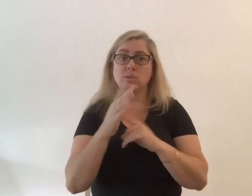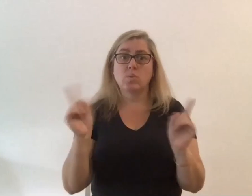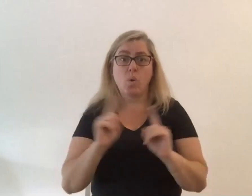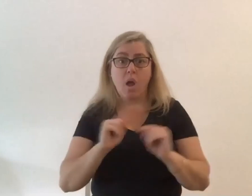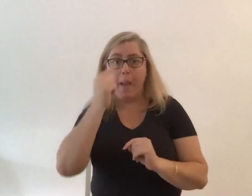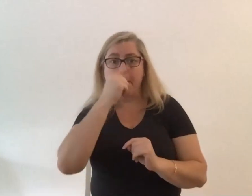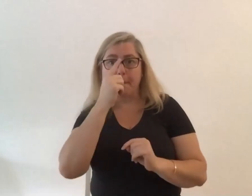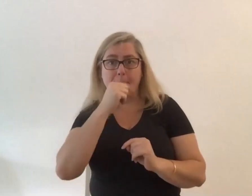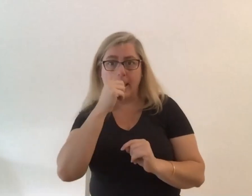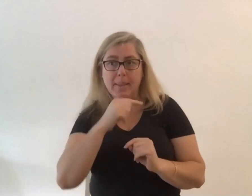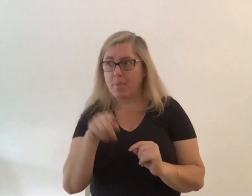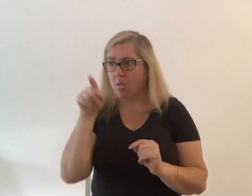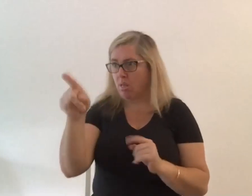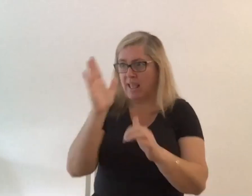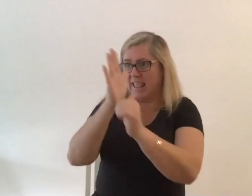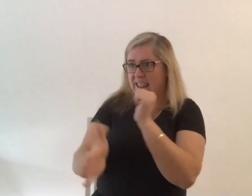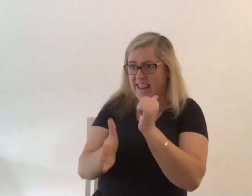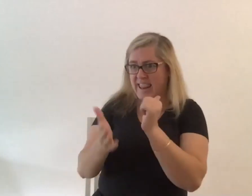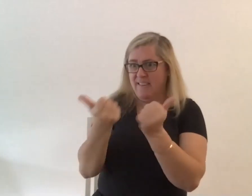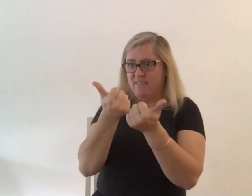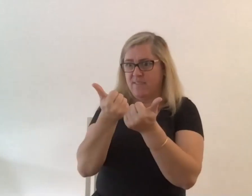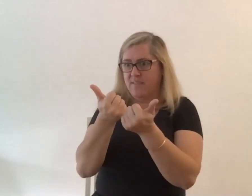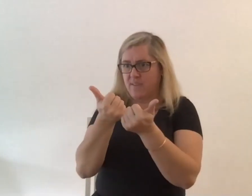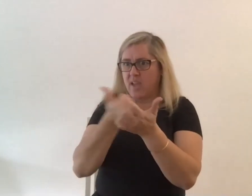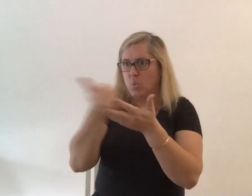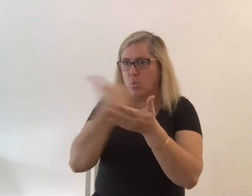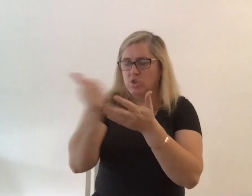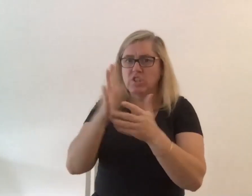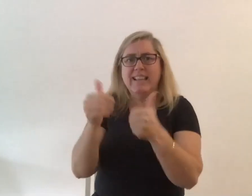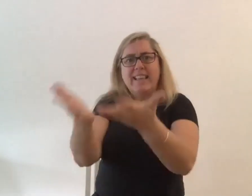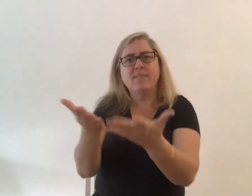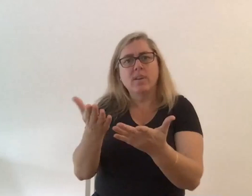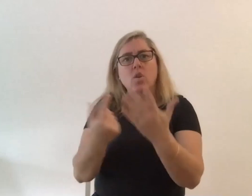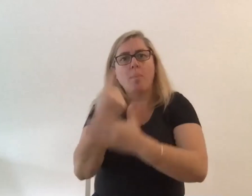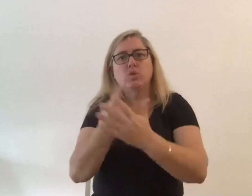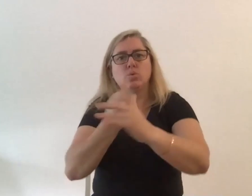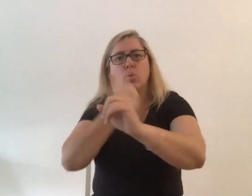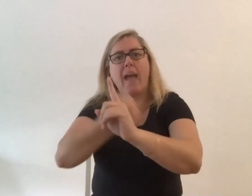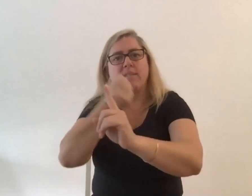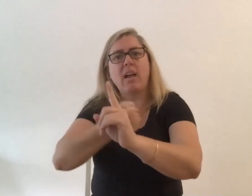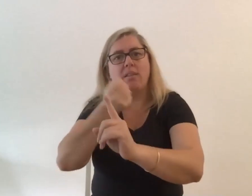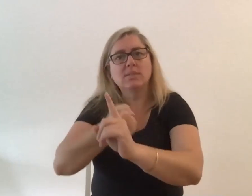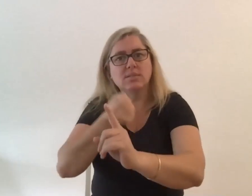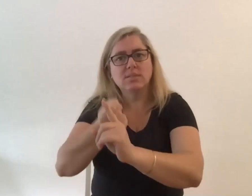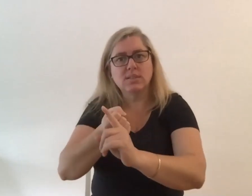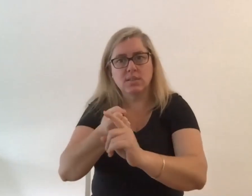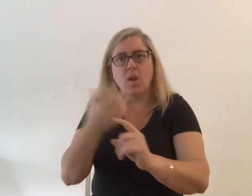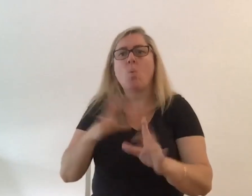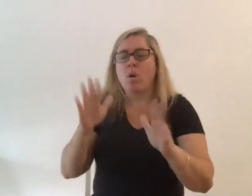microphone a space to advocate their stories i didn't want the same same same people